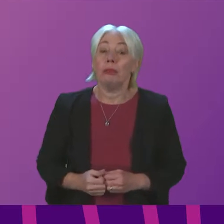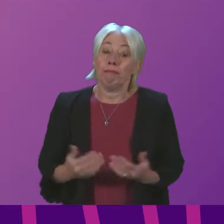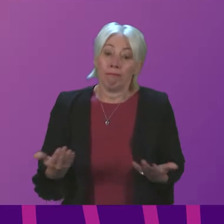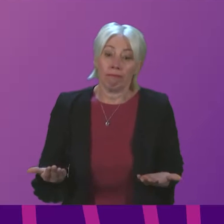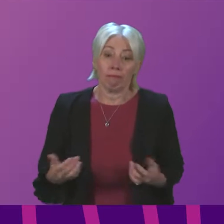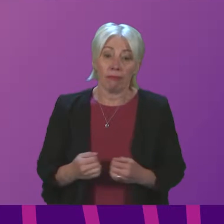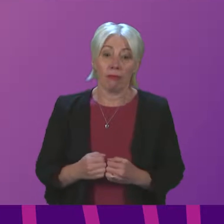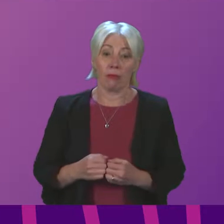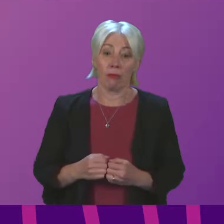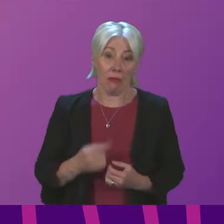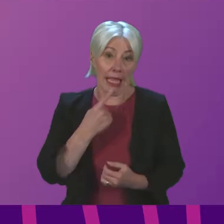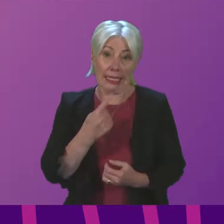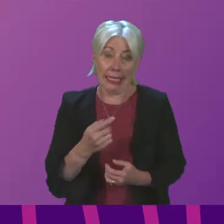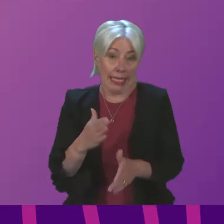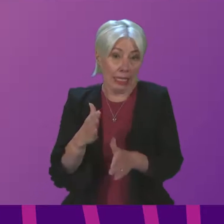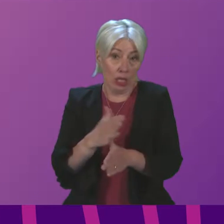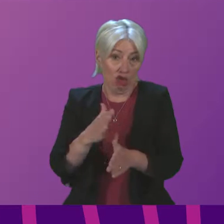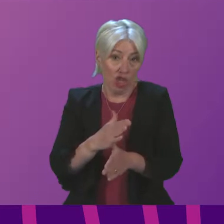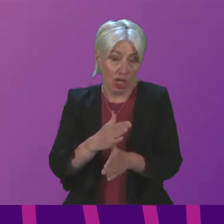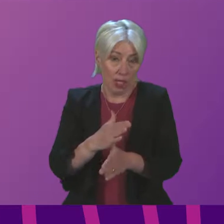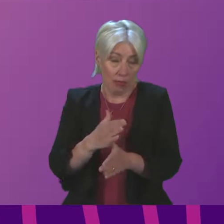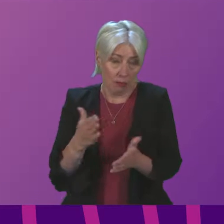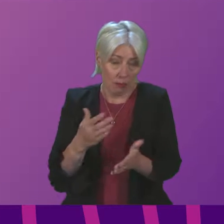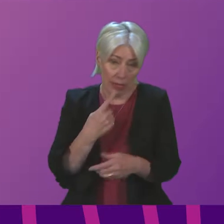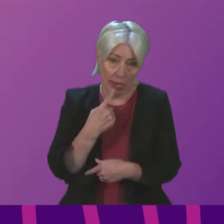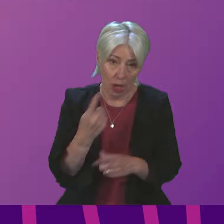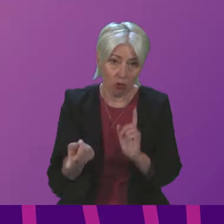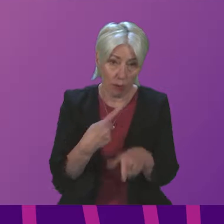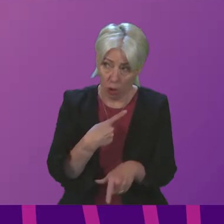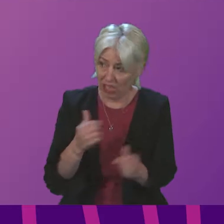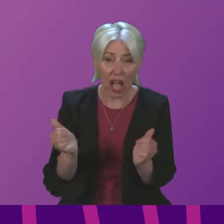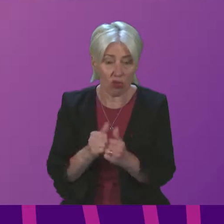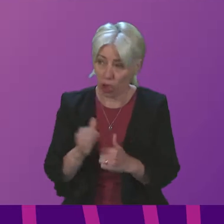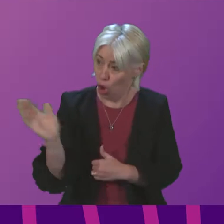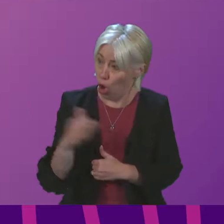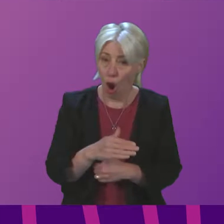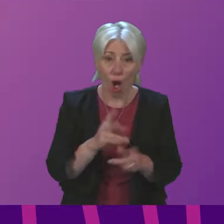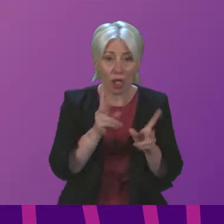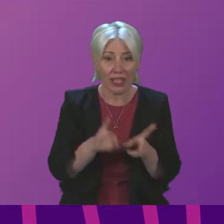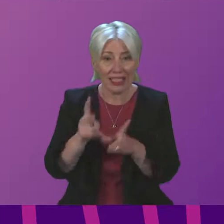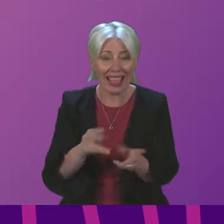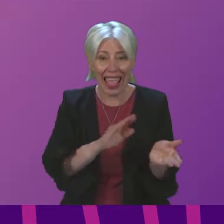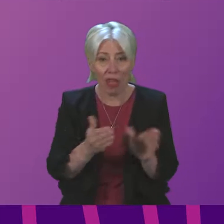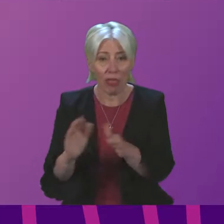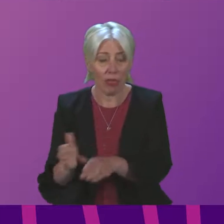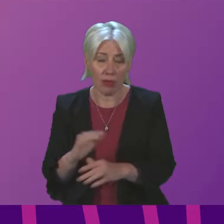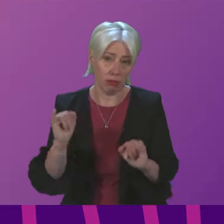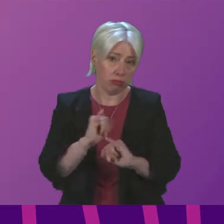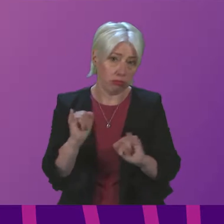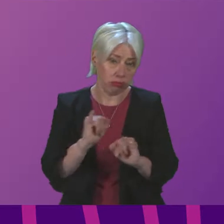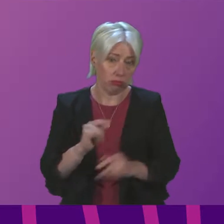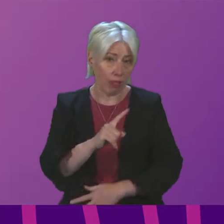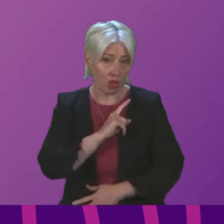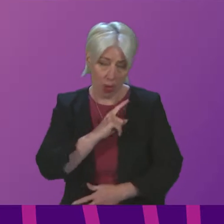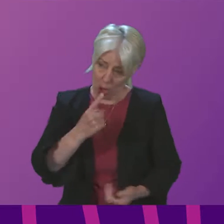Well, as I said in my initial answer to Willie Rennie, I agree every death is a tragedy, and that is why we are taking